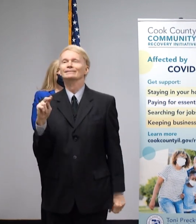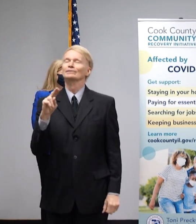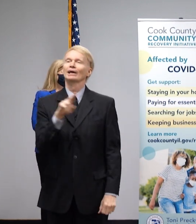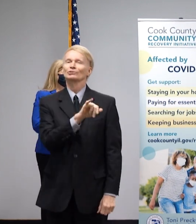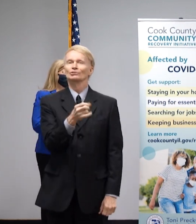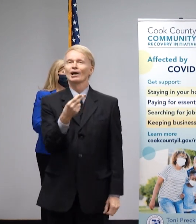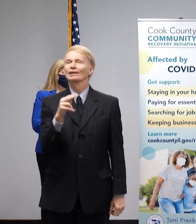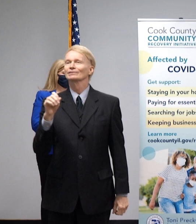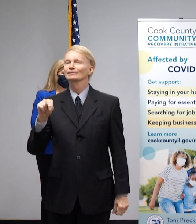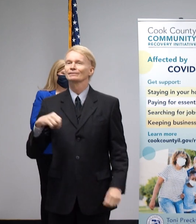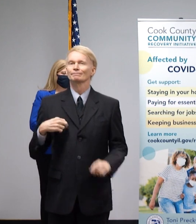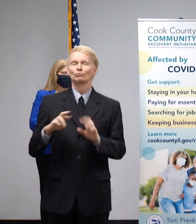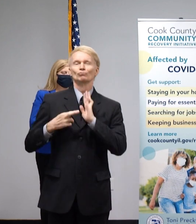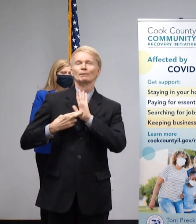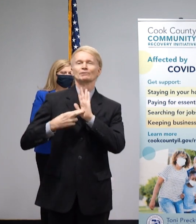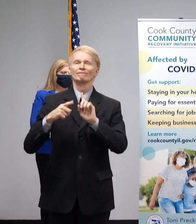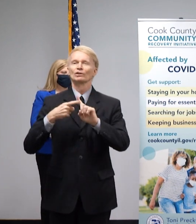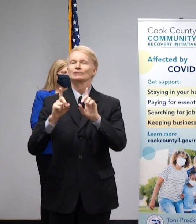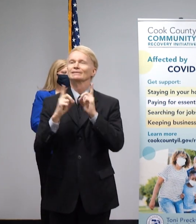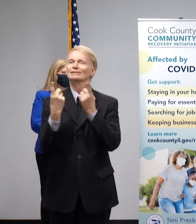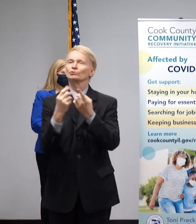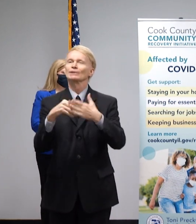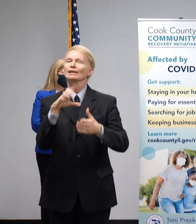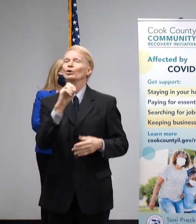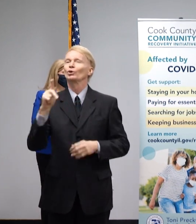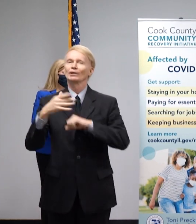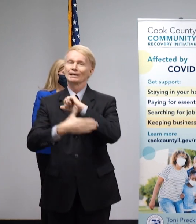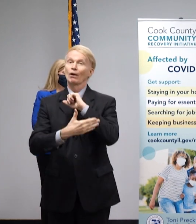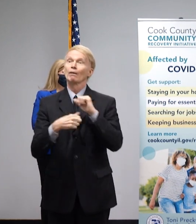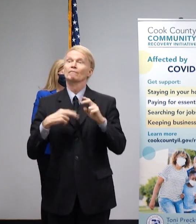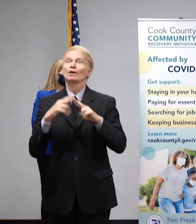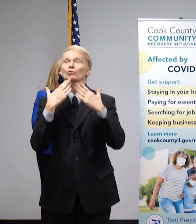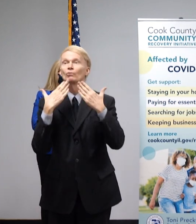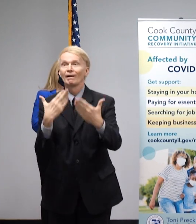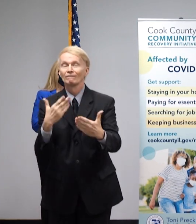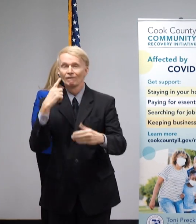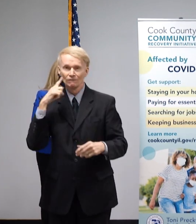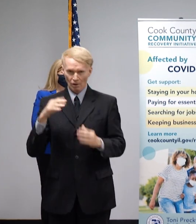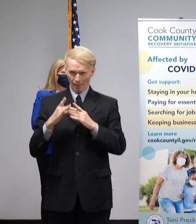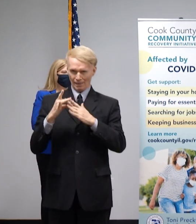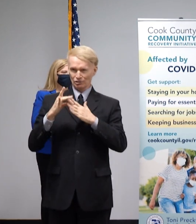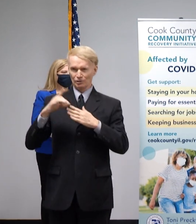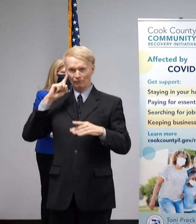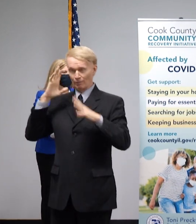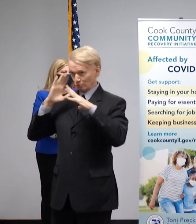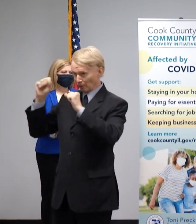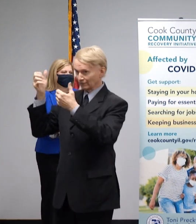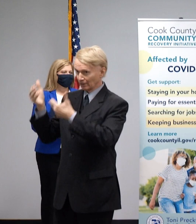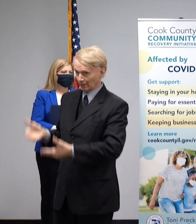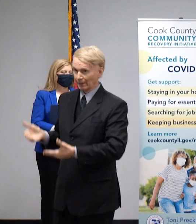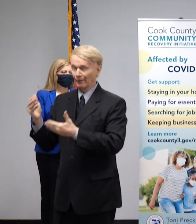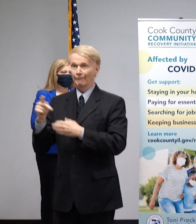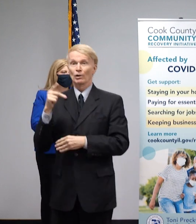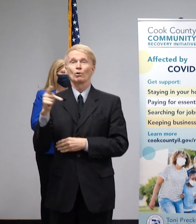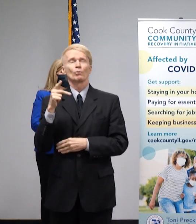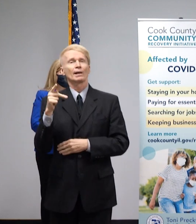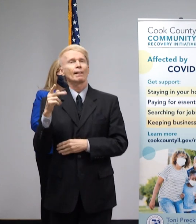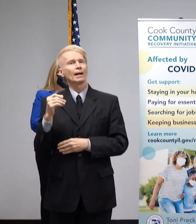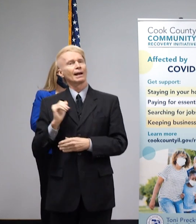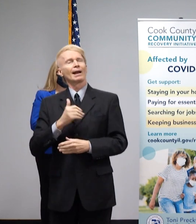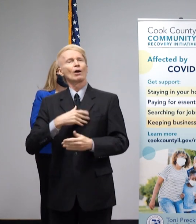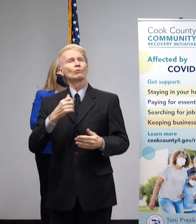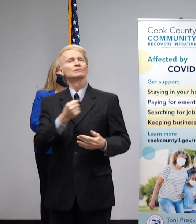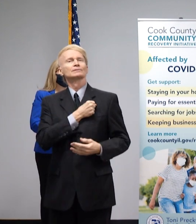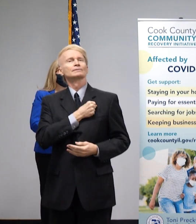represent the First District of Cook County. I'm very grateful the leadership of President Preckwinkle and her administration and her willingness to be bold and